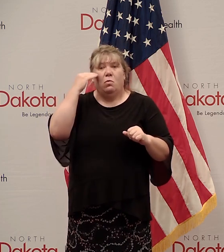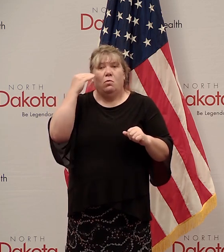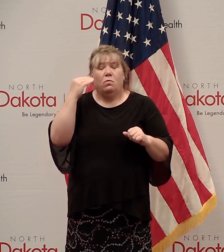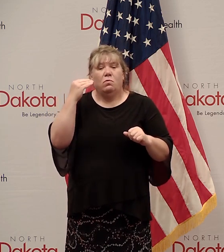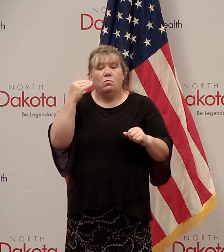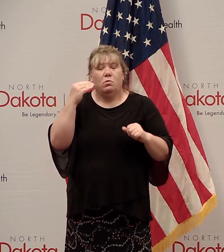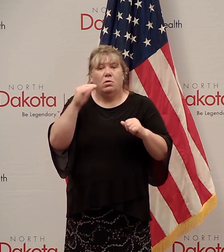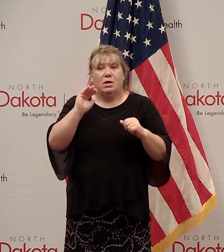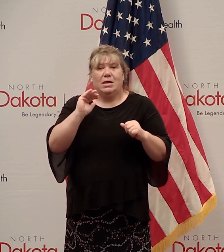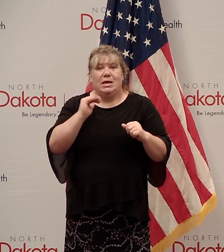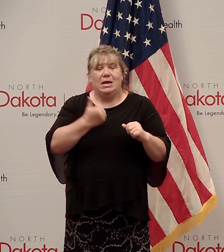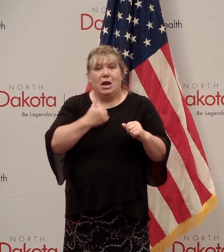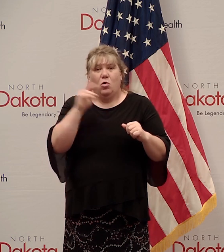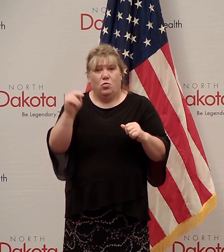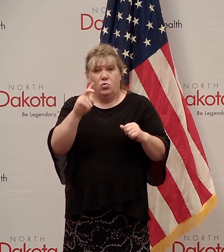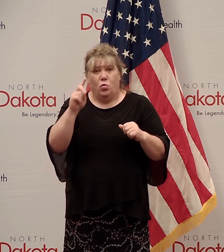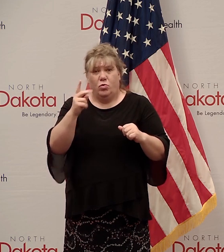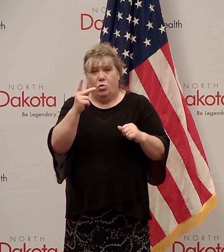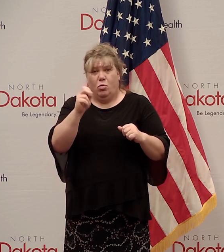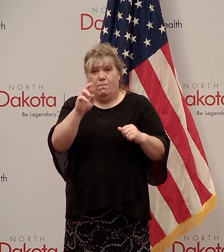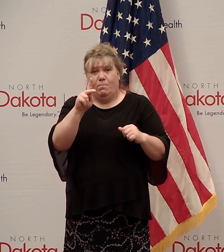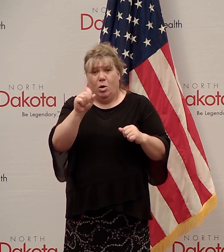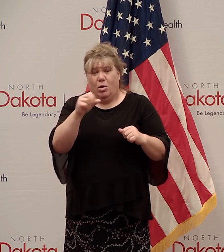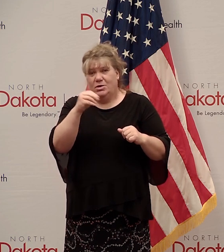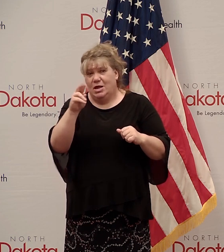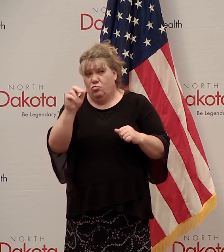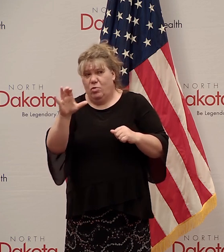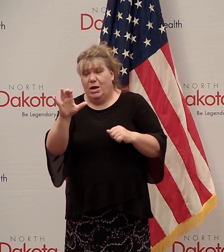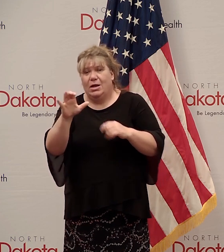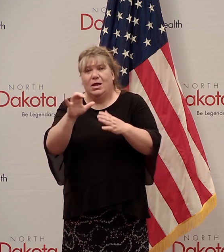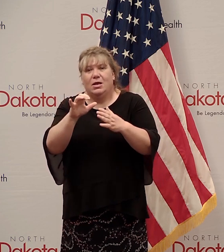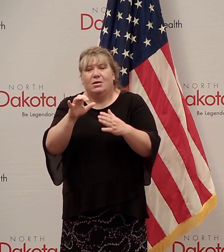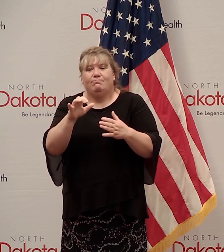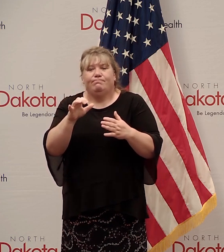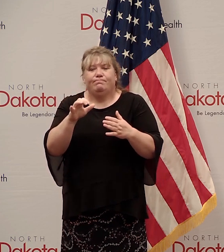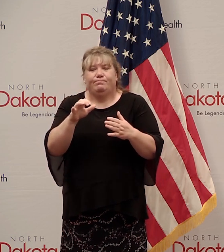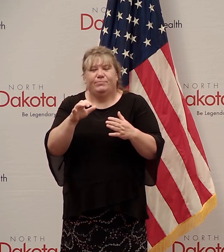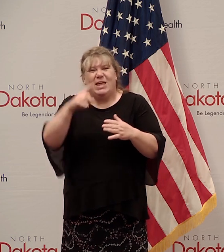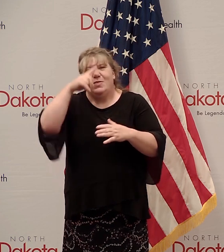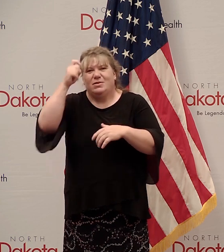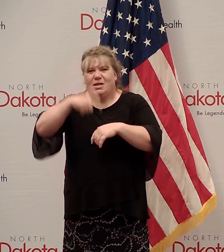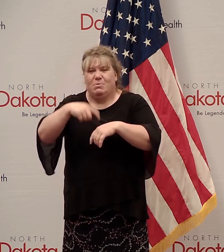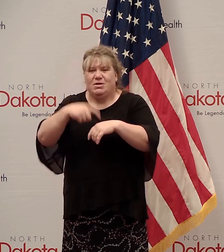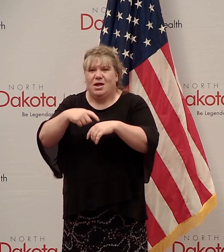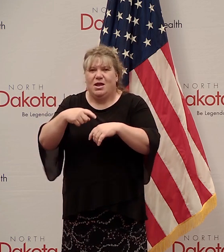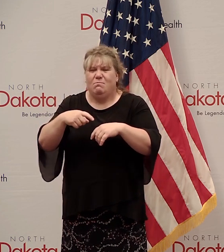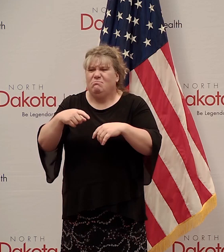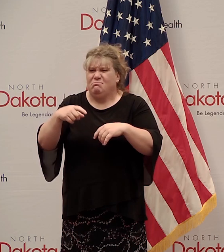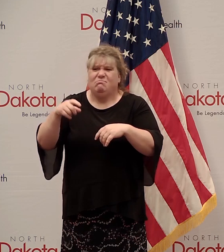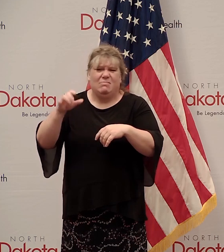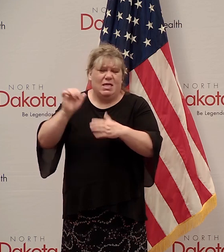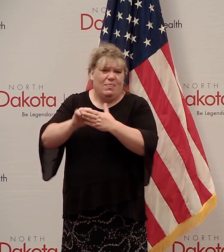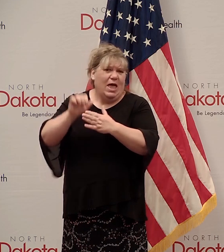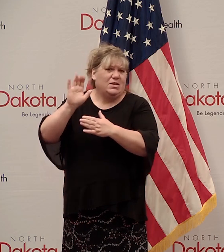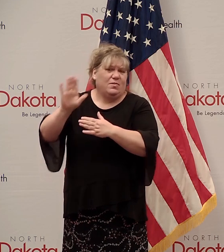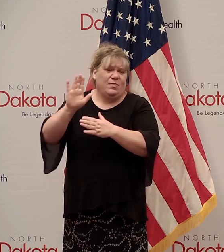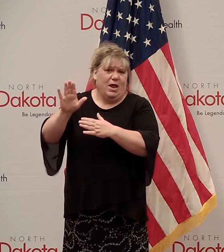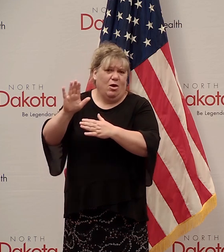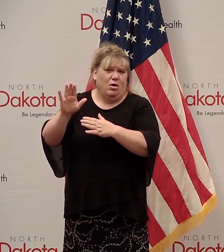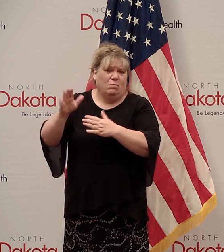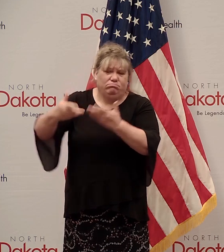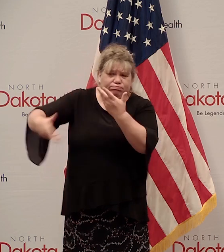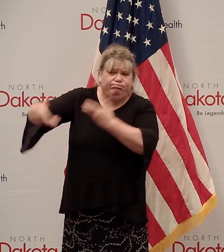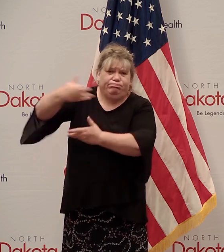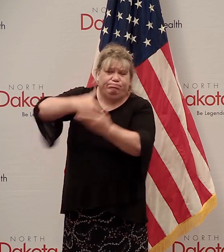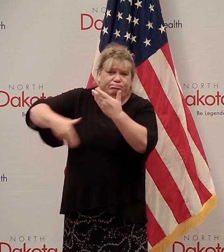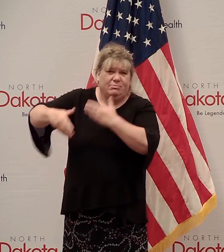within our North Dakota Parks and Rec, that's really in the summertime, it's a hospitality business. I think, you know, over 100,000